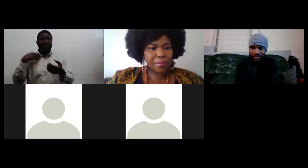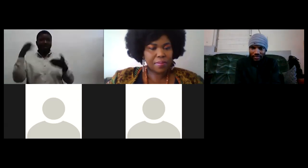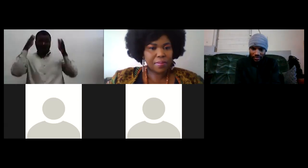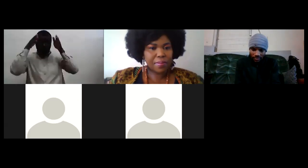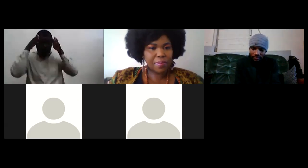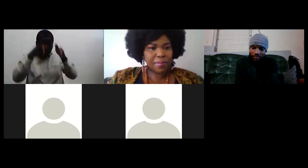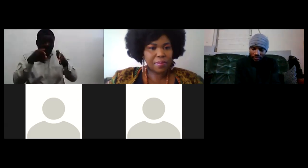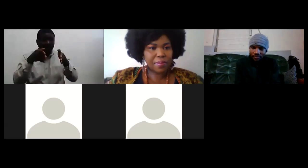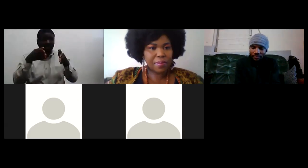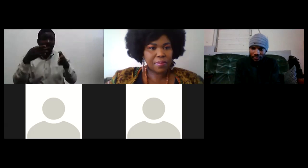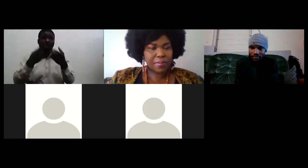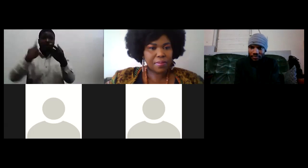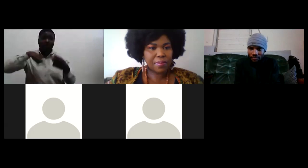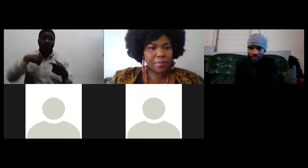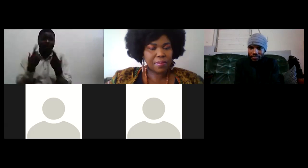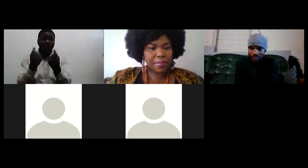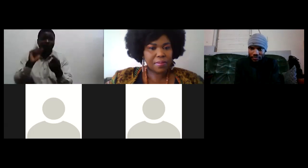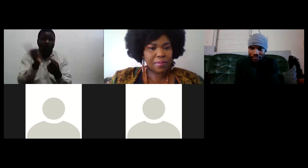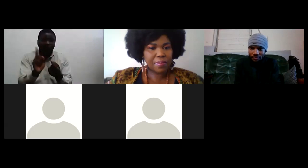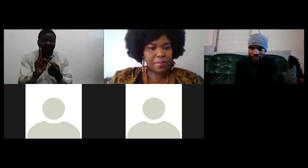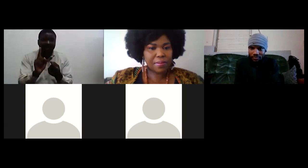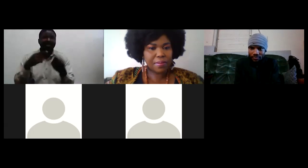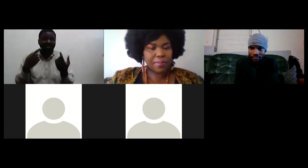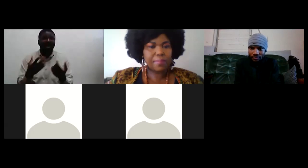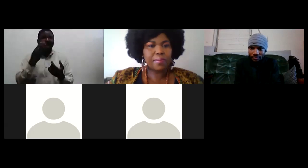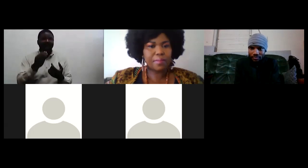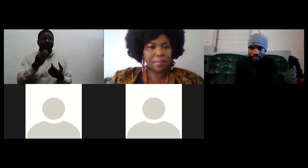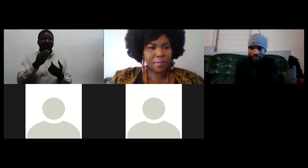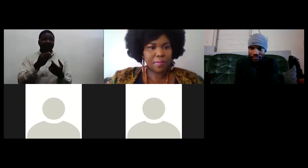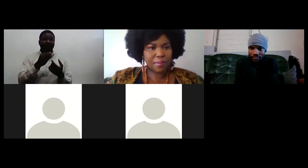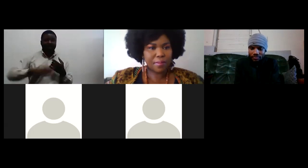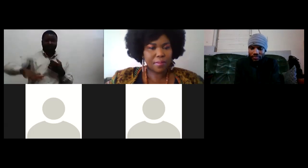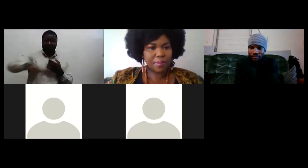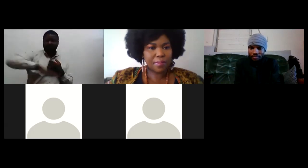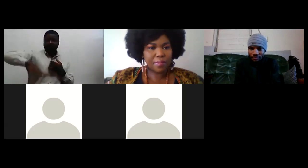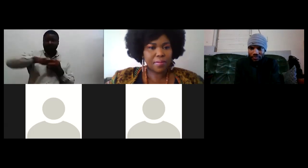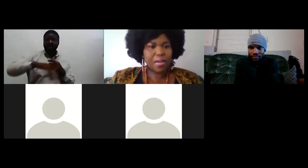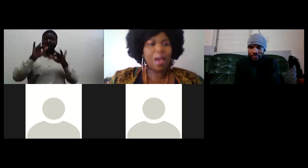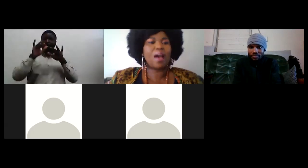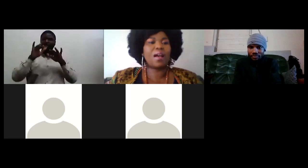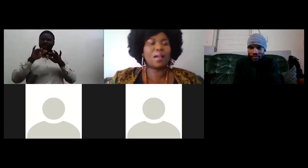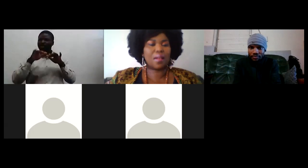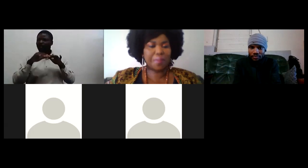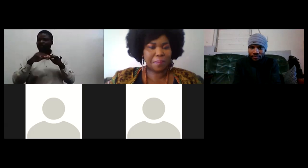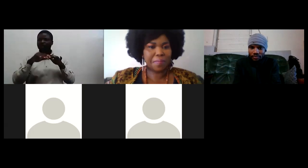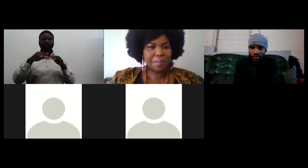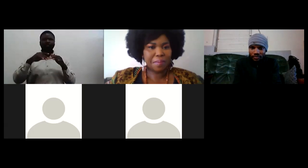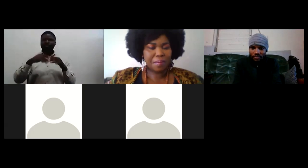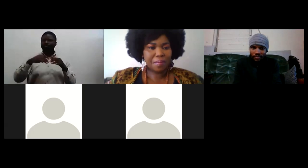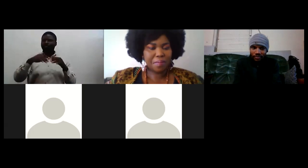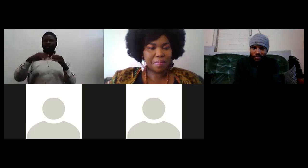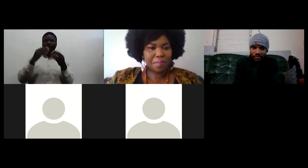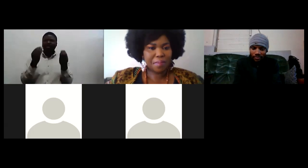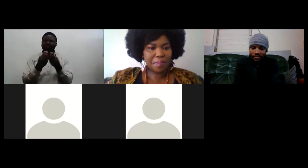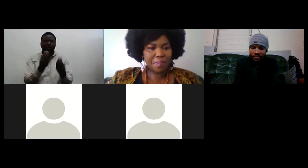that we create an environment that is enabling for early childhood development so i i